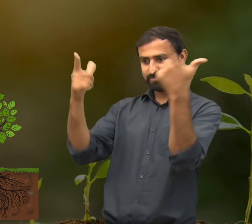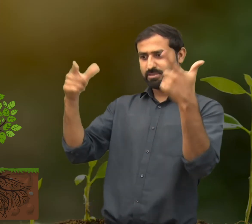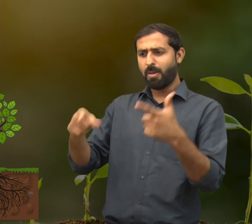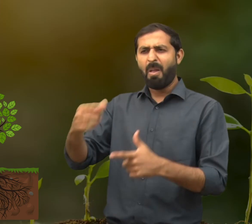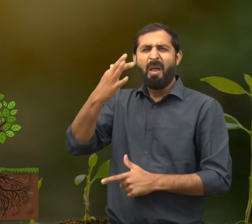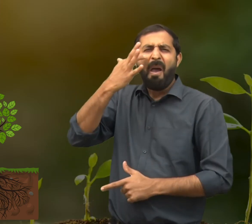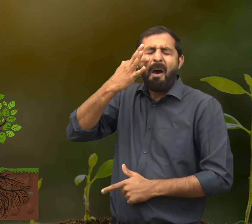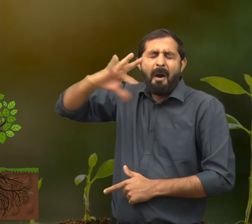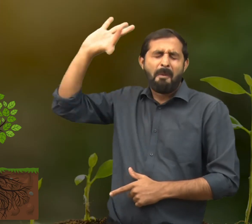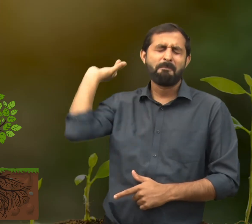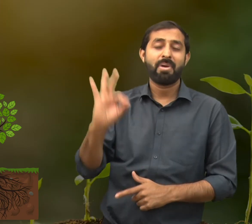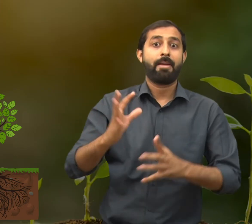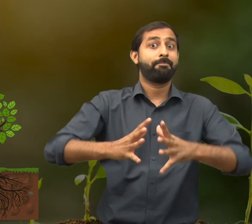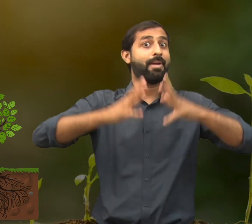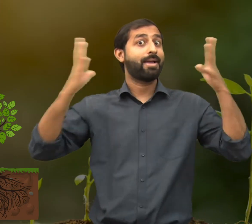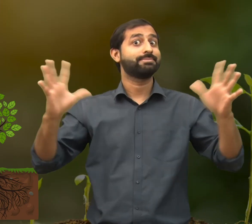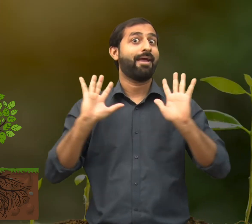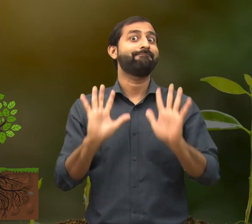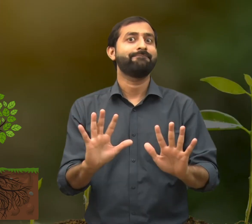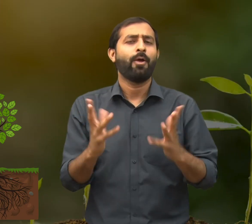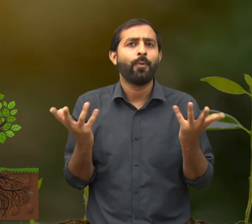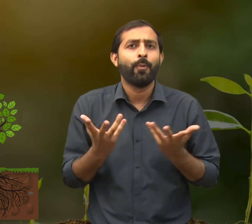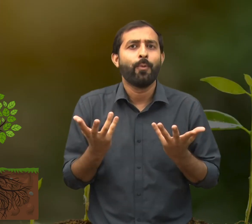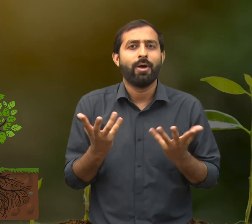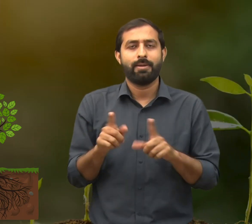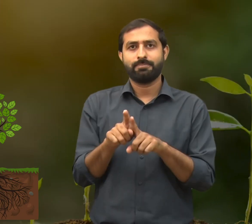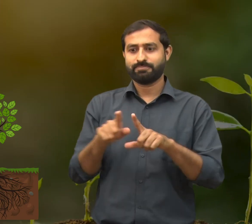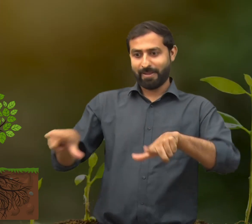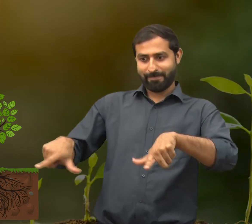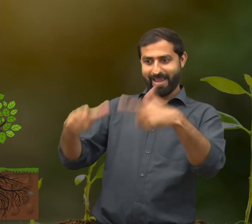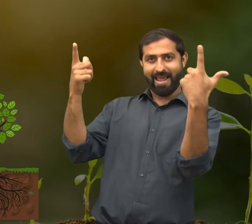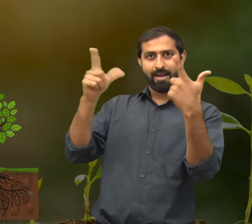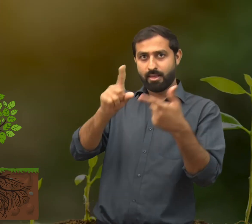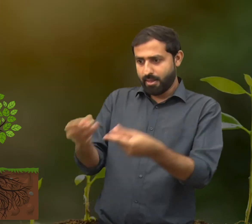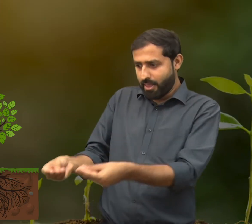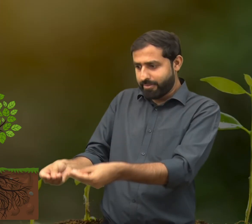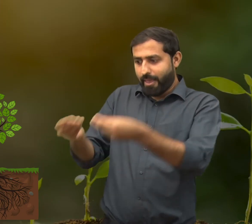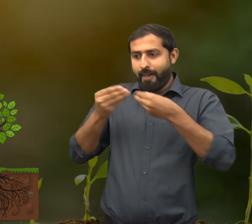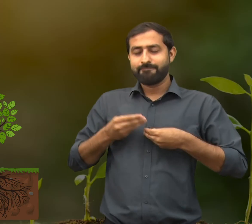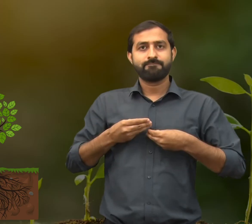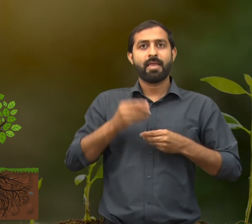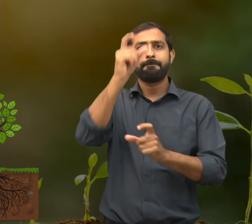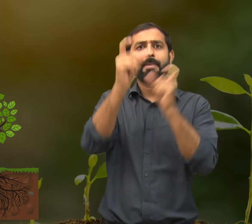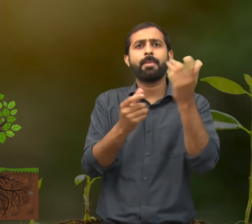Plants are really important for our life. Plants are very beneficial for us.